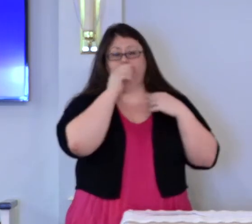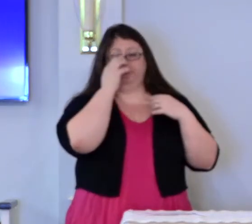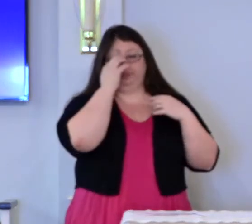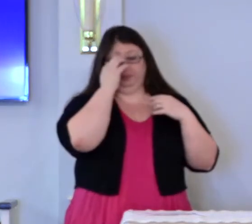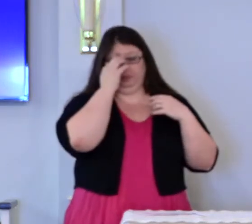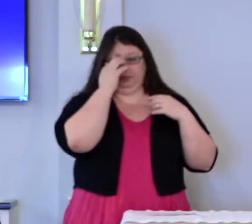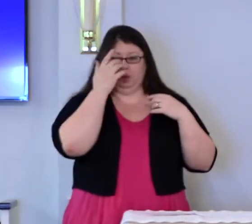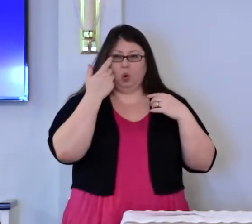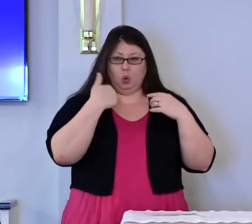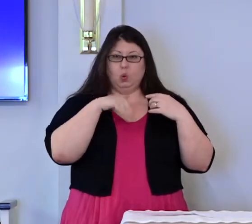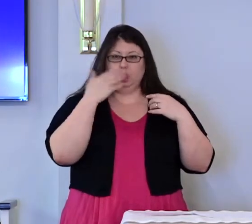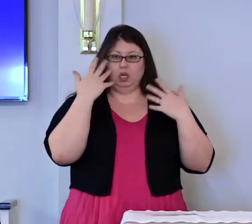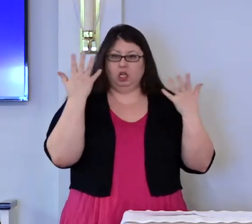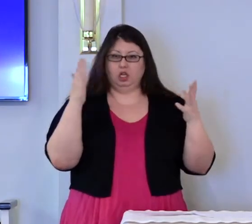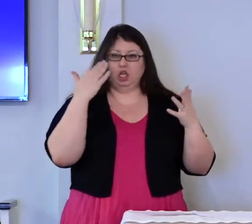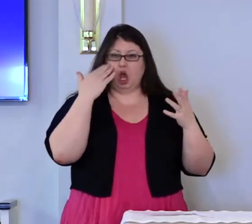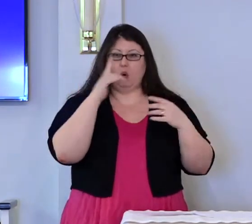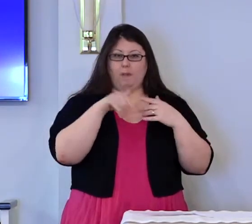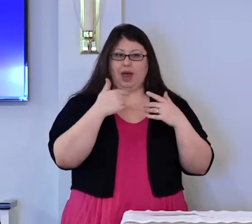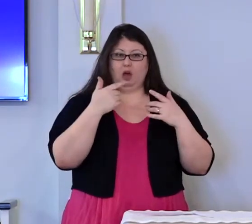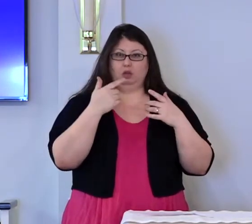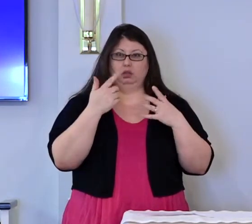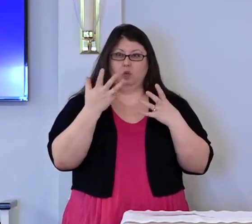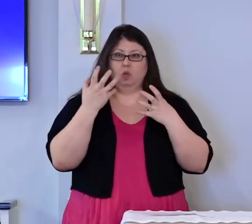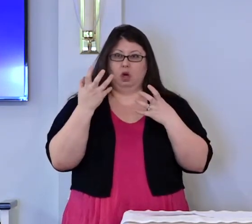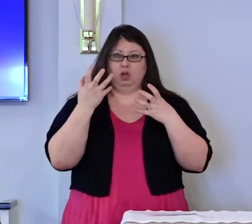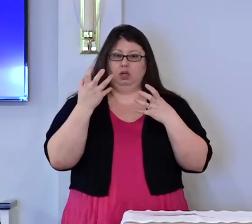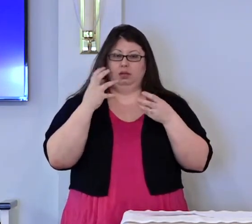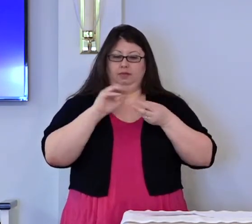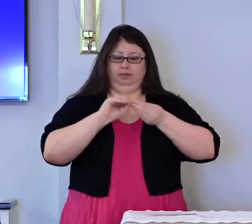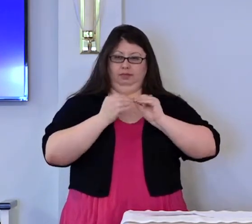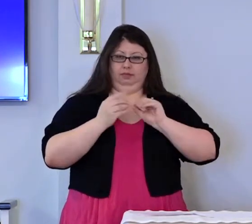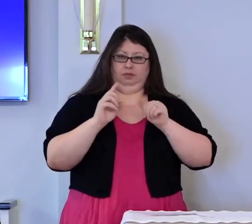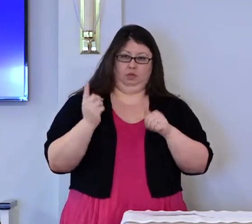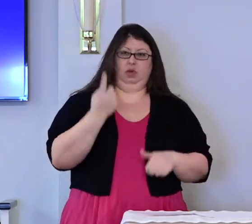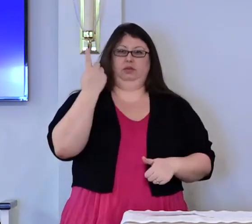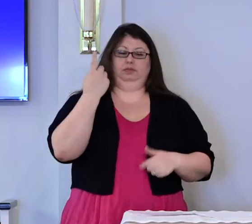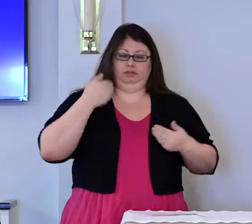We know all about looking out for number one.